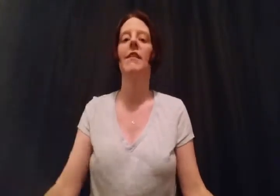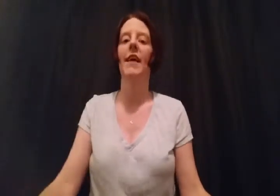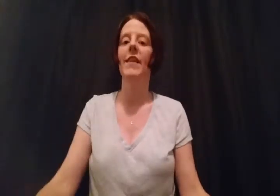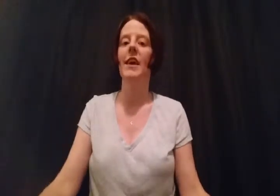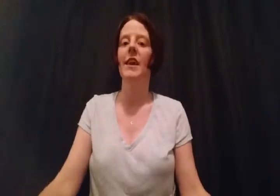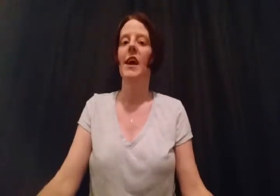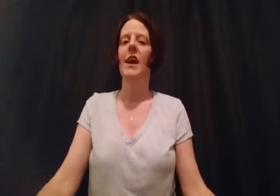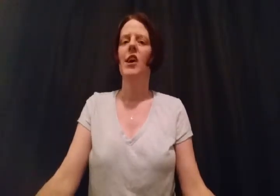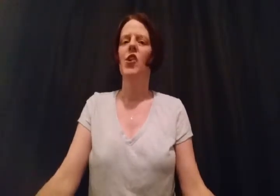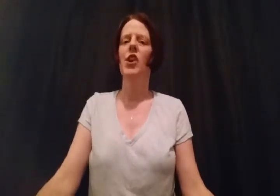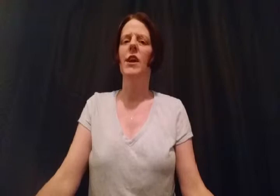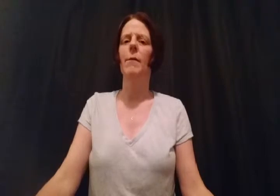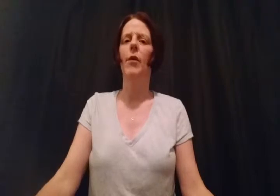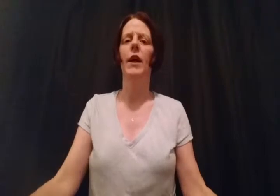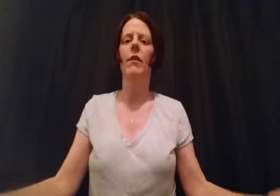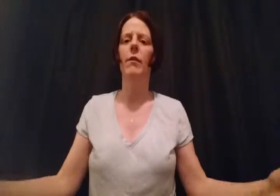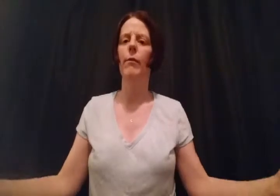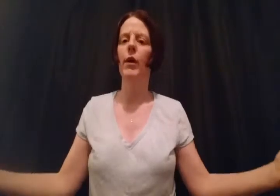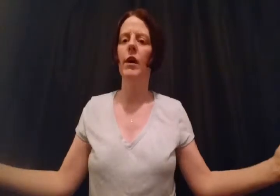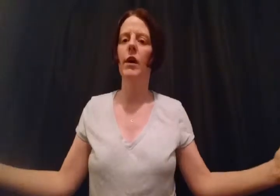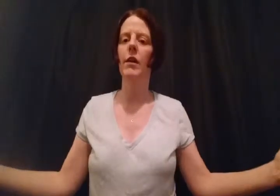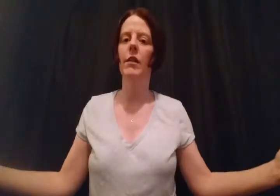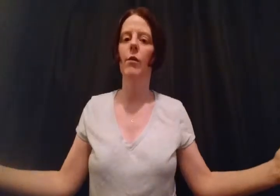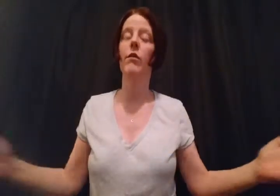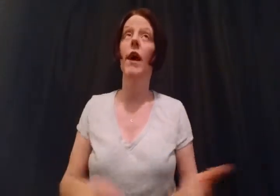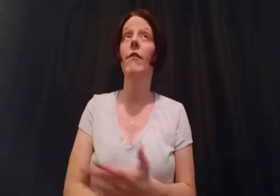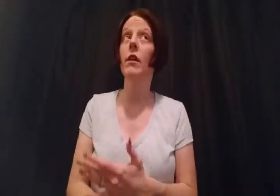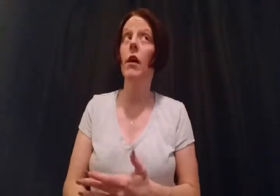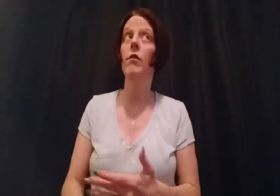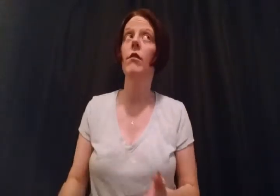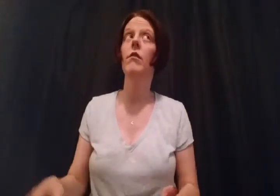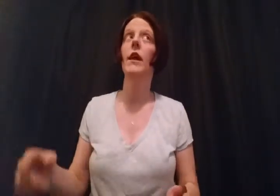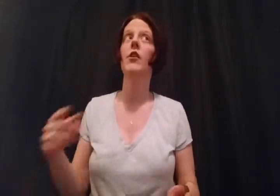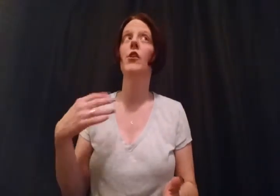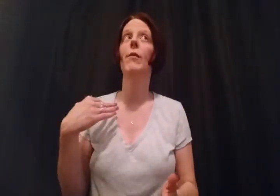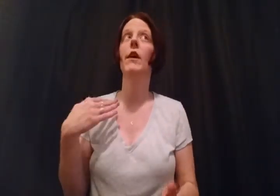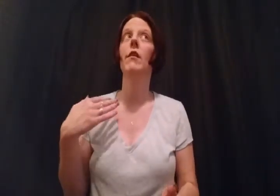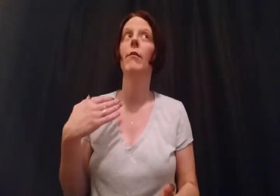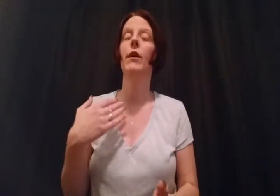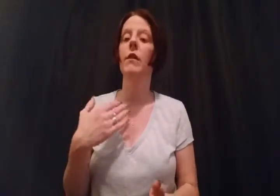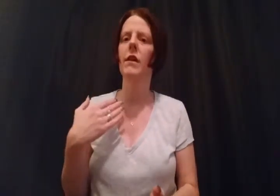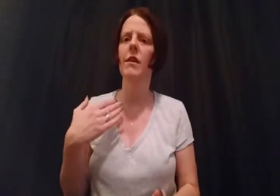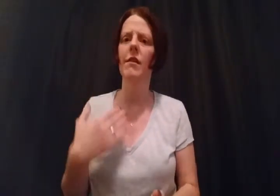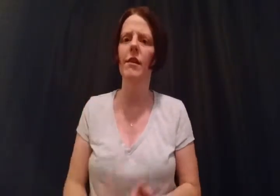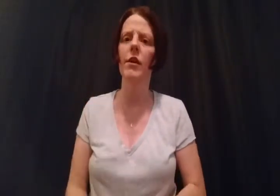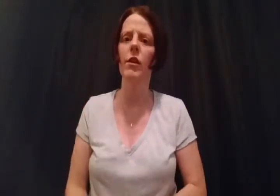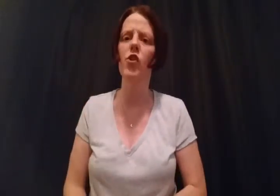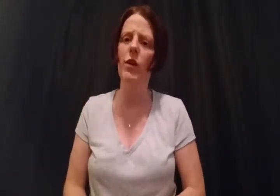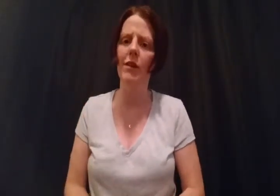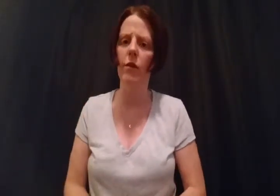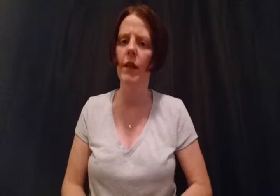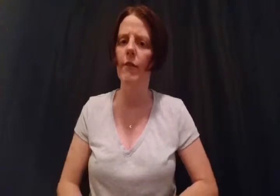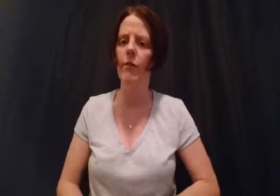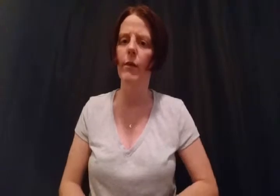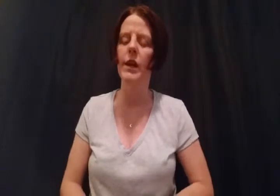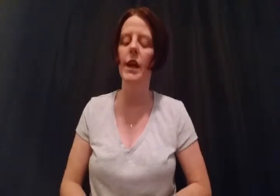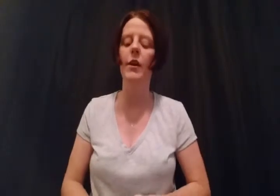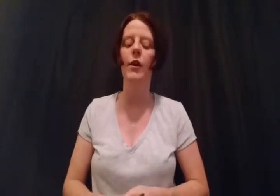And then she put out the book, there was a graphic novels and she put out the book, the, the short secret life of Brie Tanner,